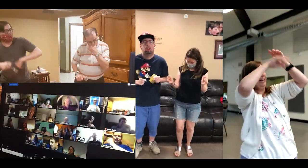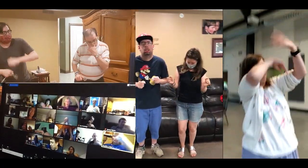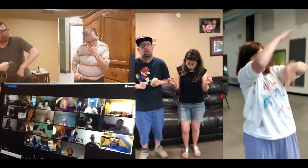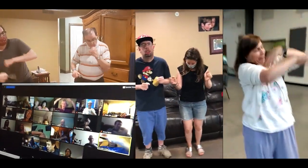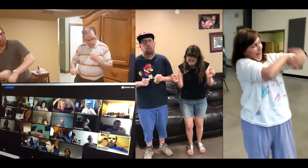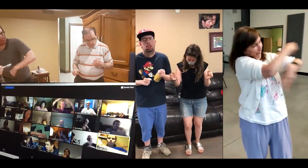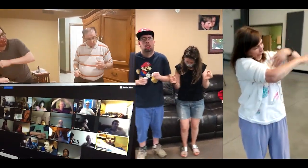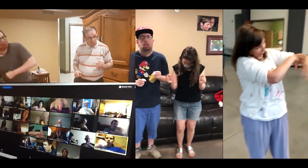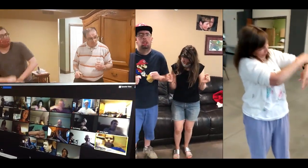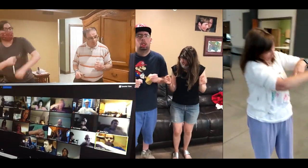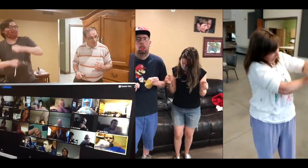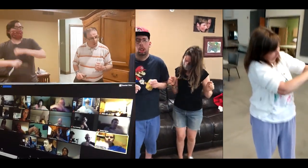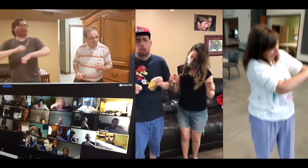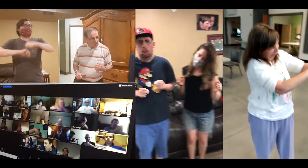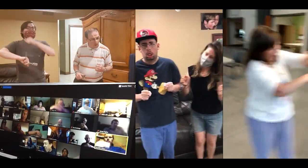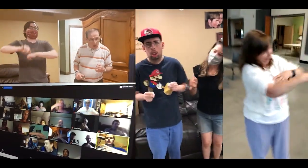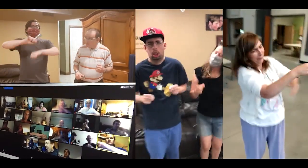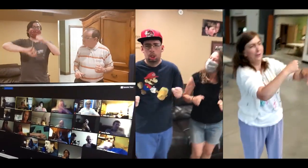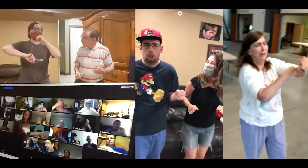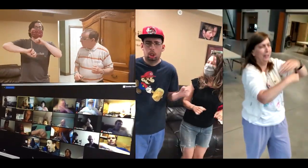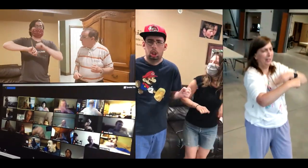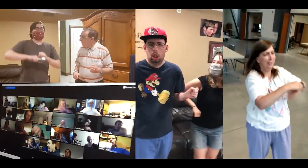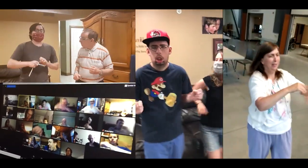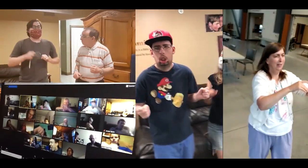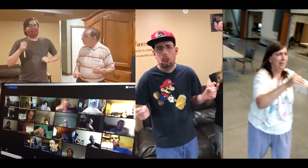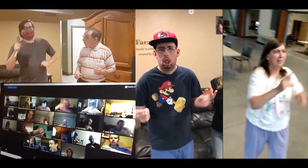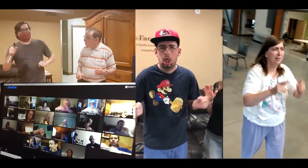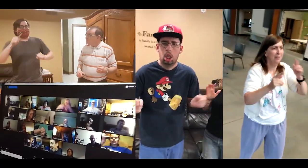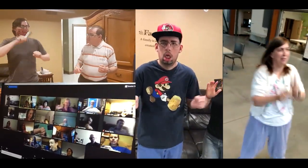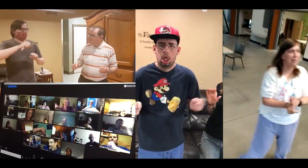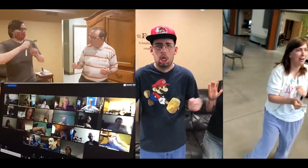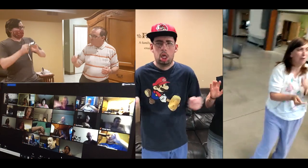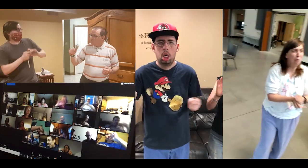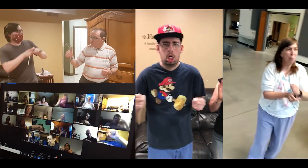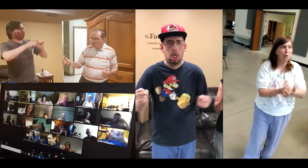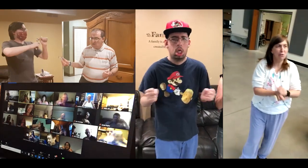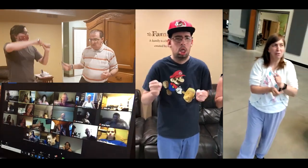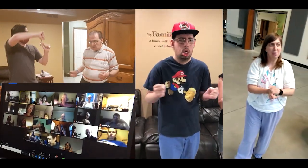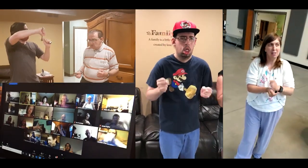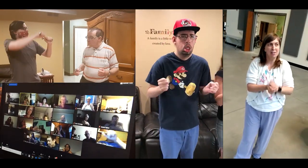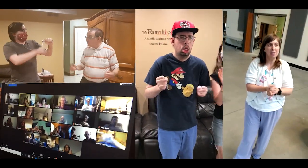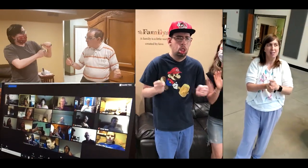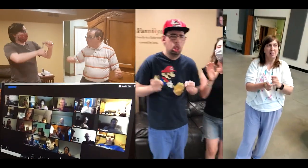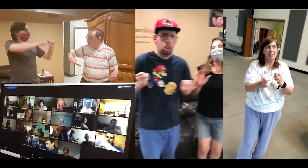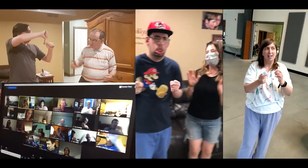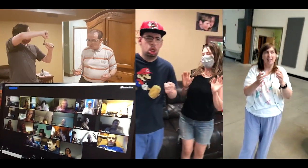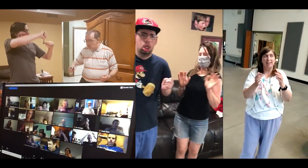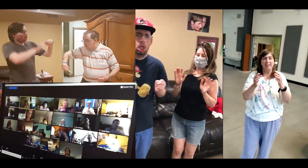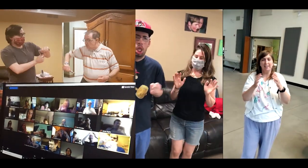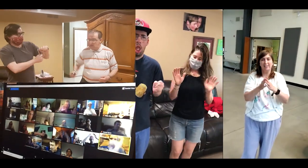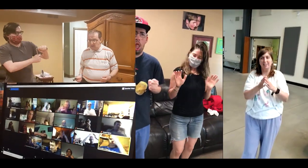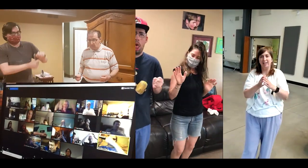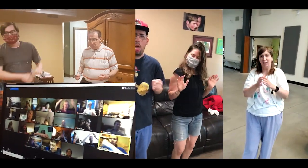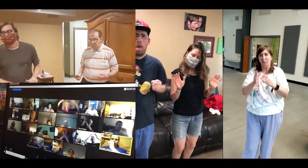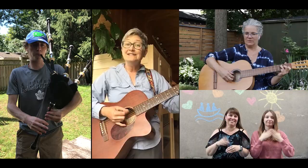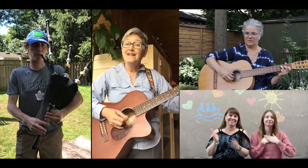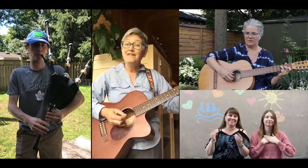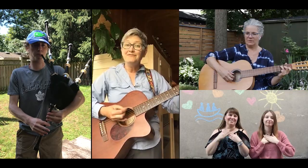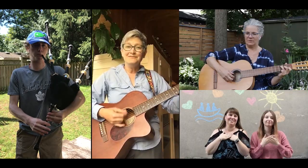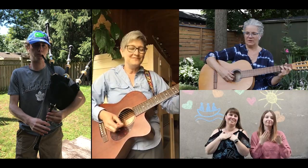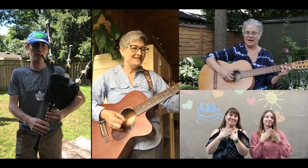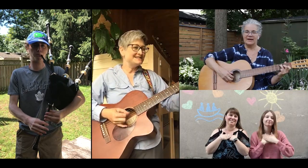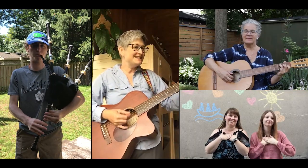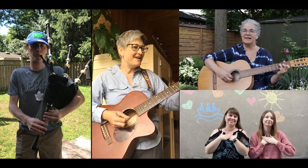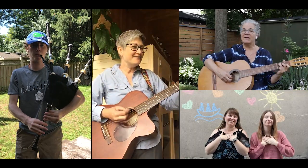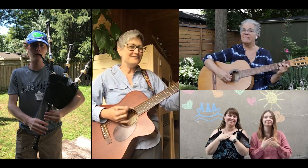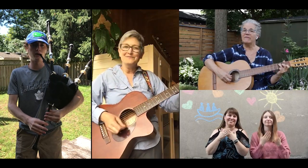Rollin' over the ocean, rollin' over the sea Go and do your part to build community It's